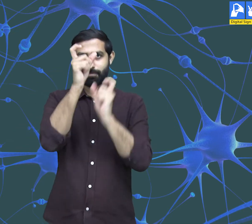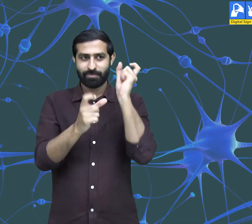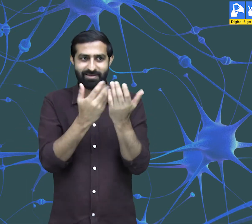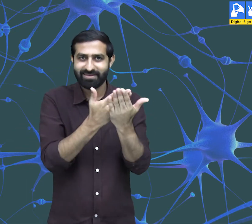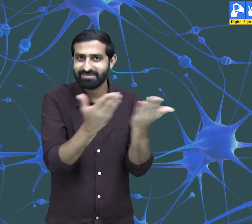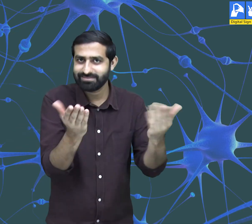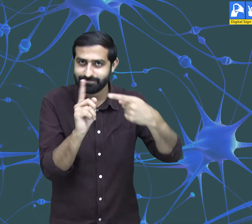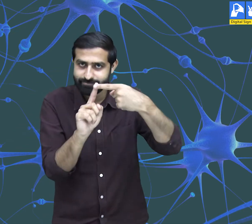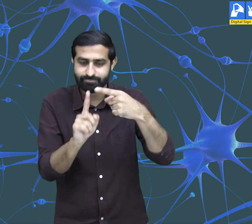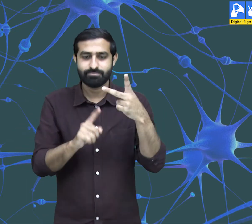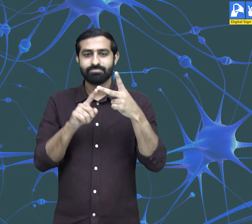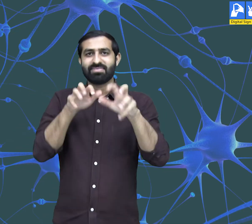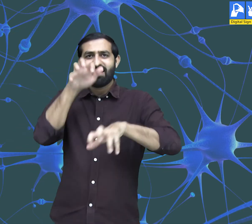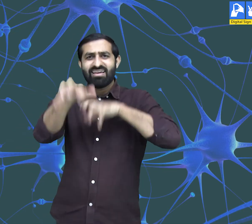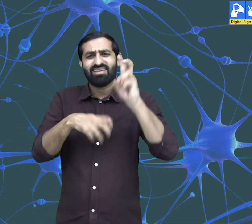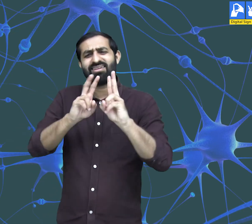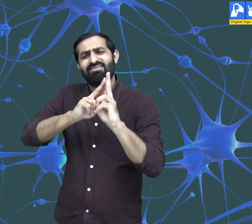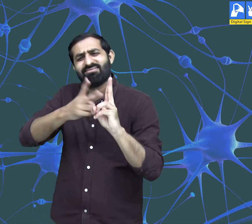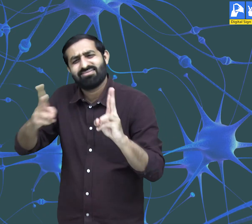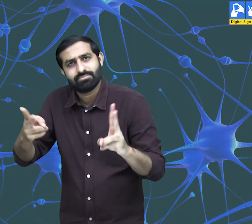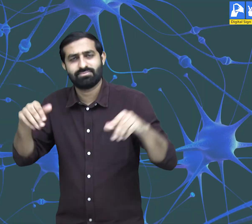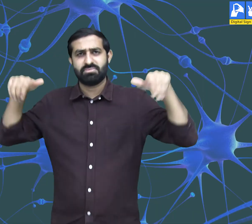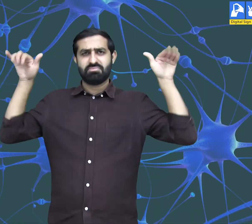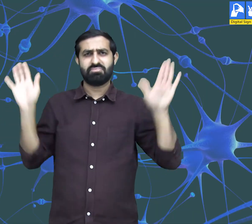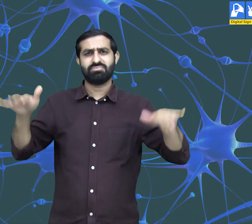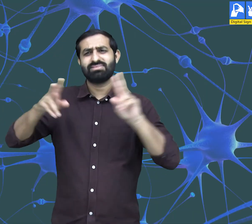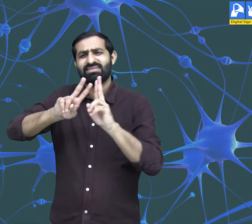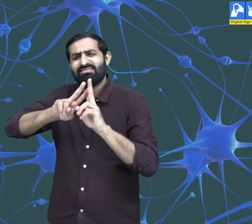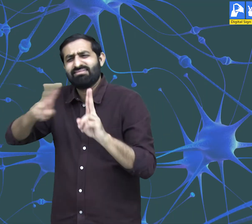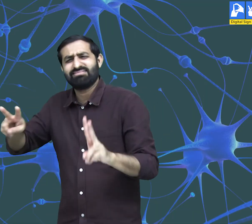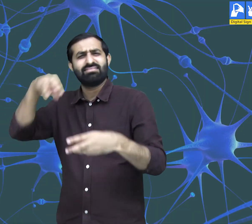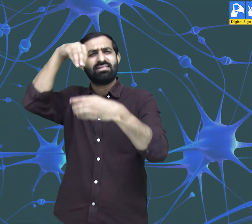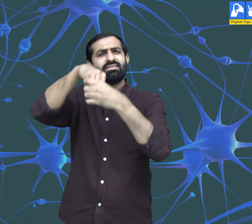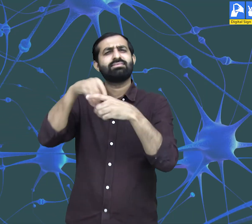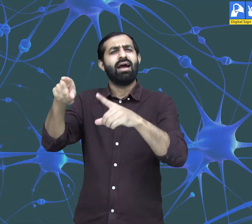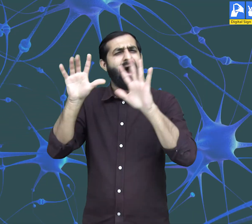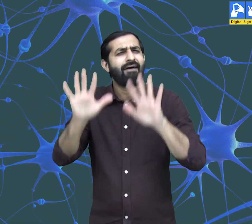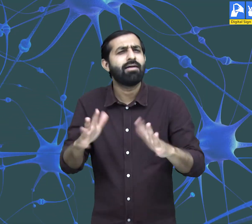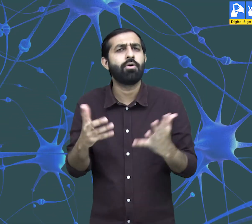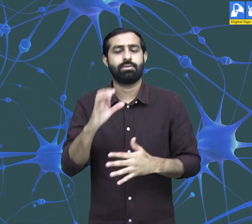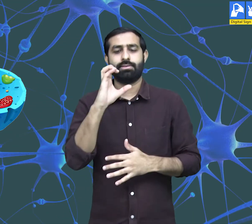Our body has millions of cells.